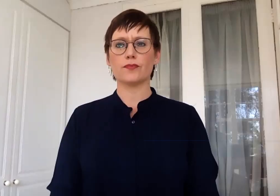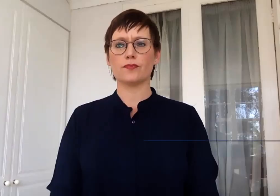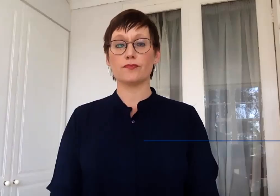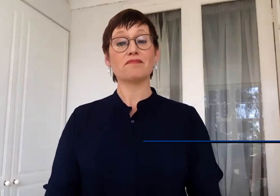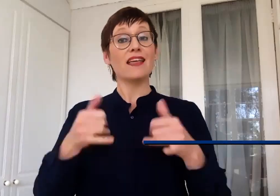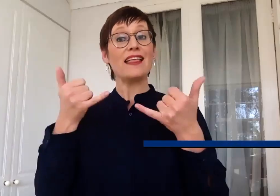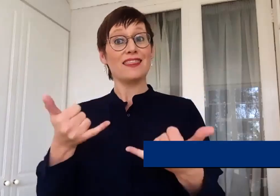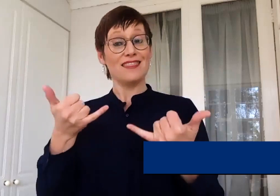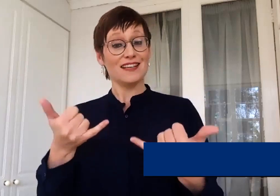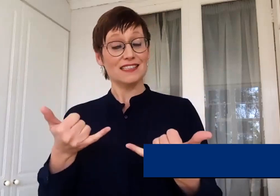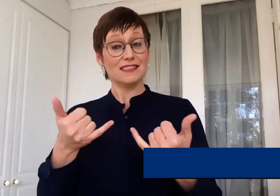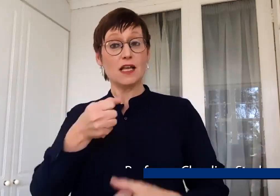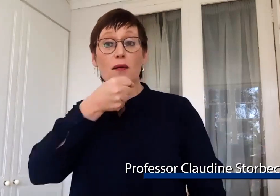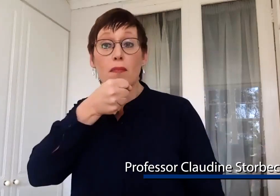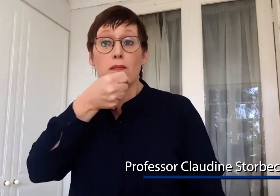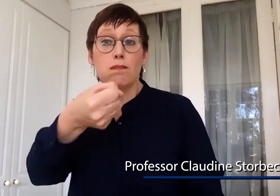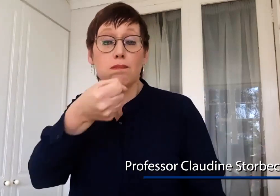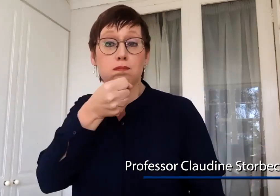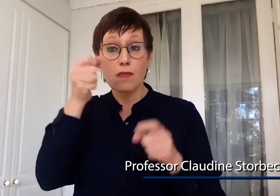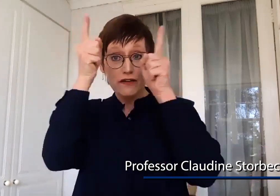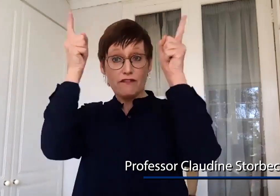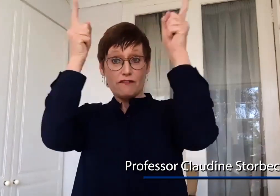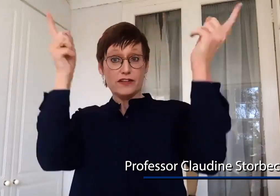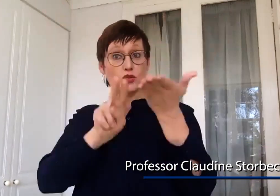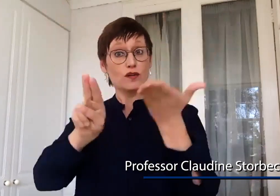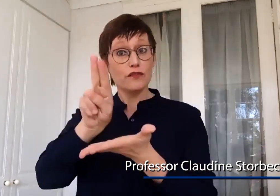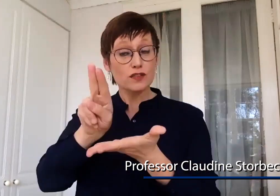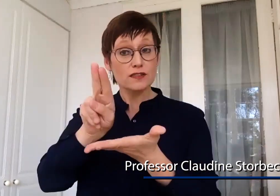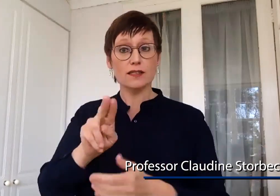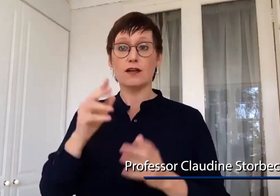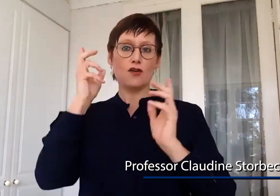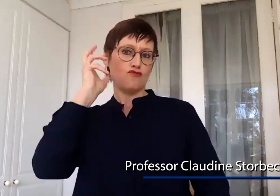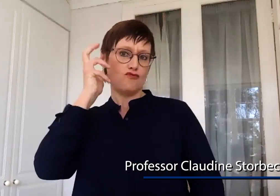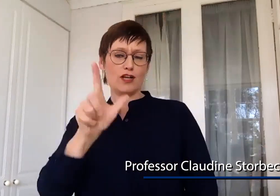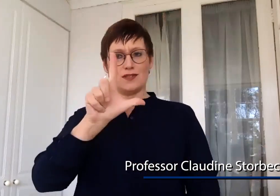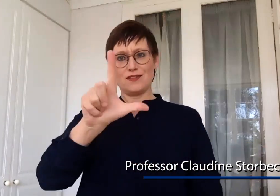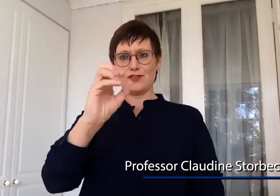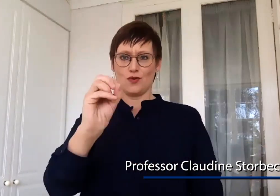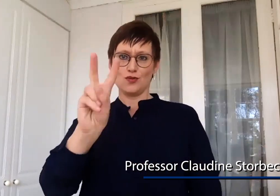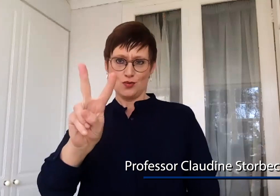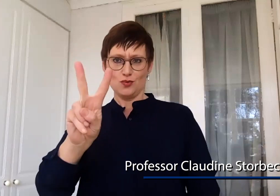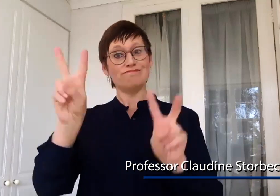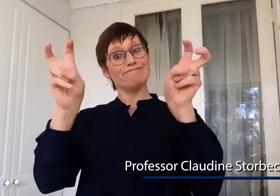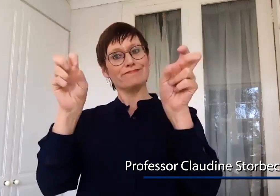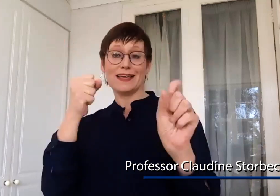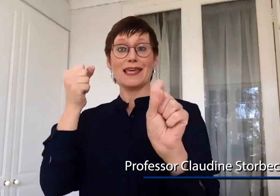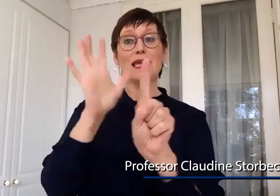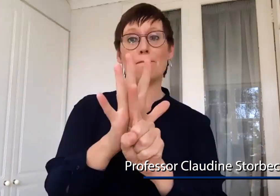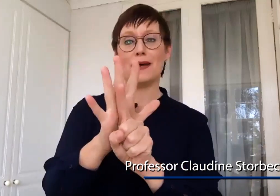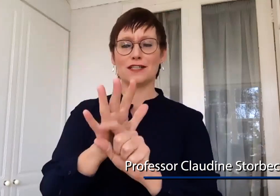This Impacts for Good podcast series with 702 is brought to you by VITS for Good. I